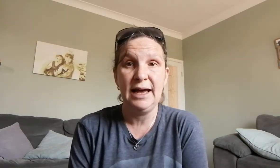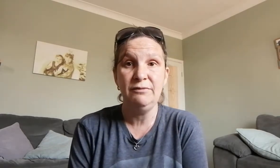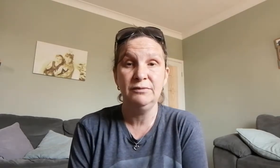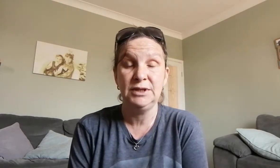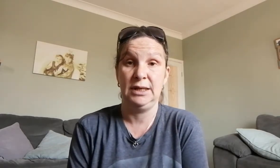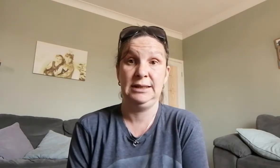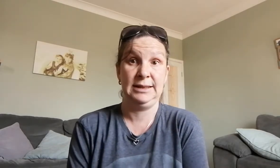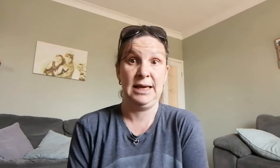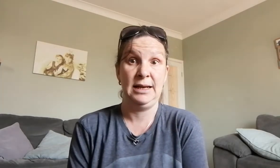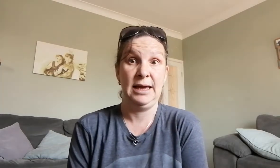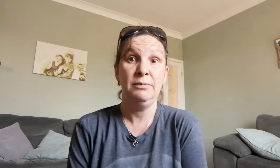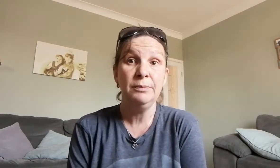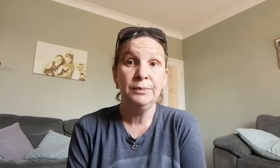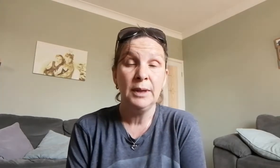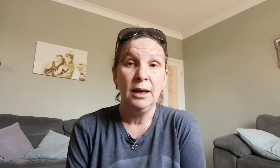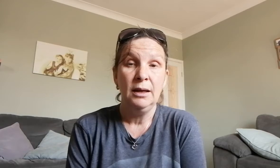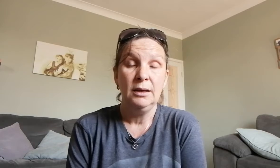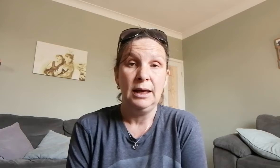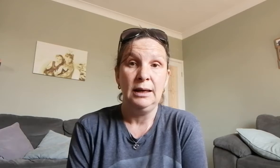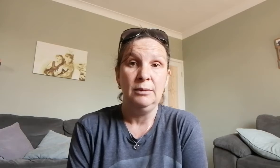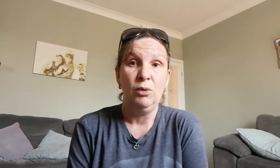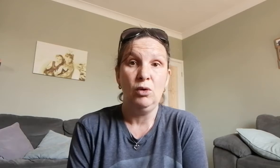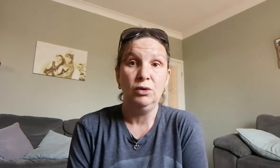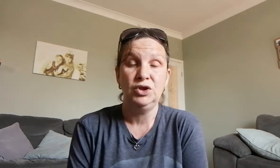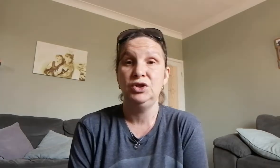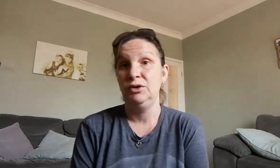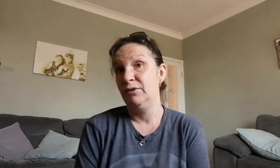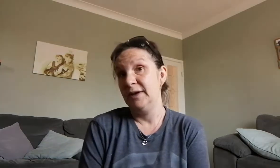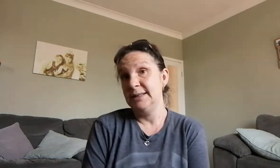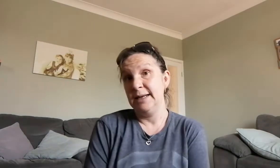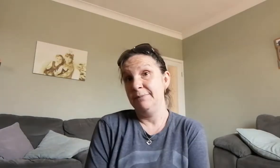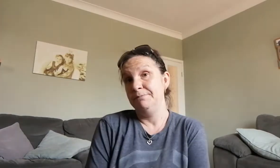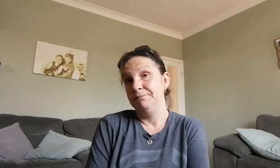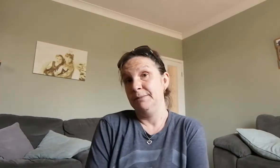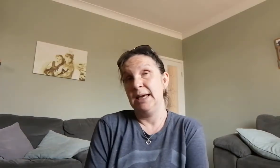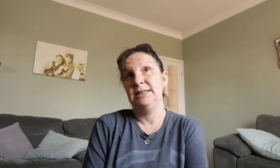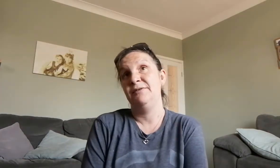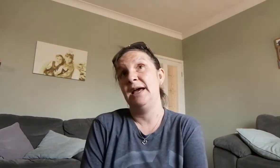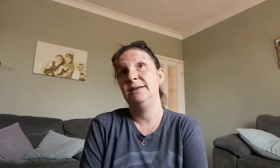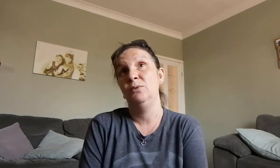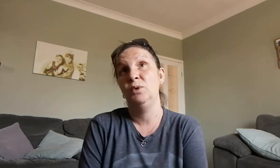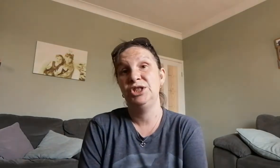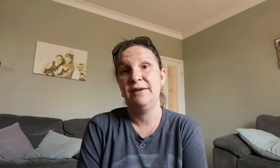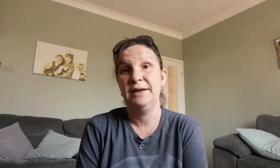and surname or just do your first name. It's fine, whichever.